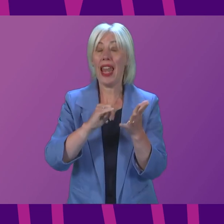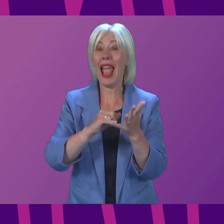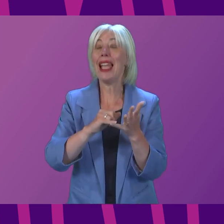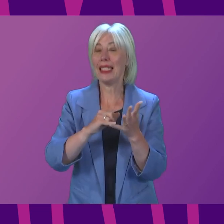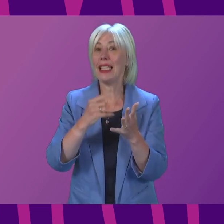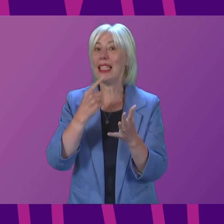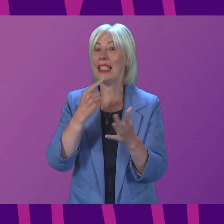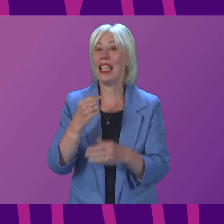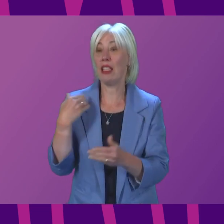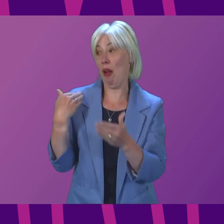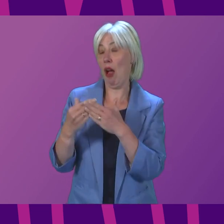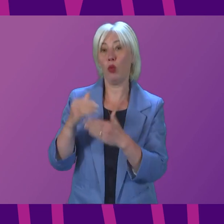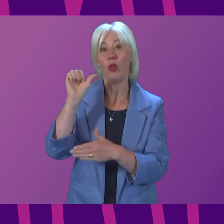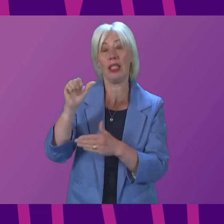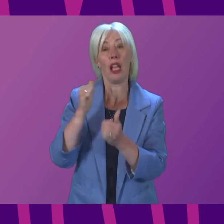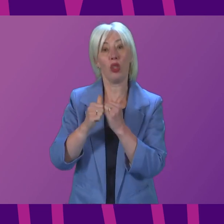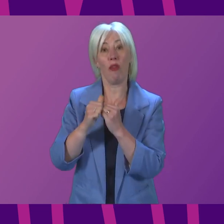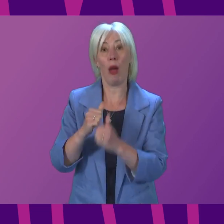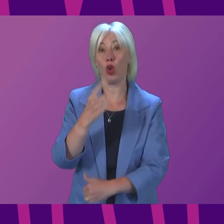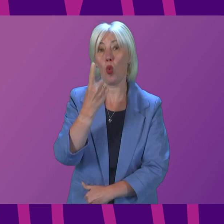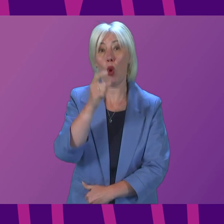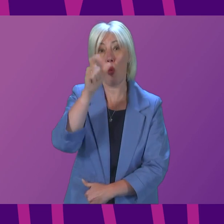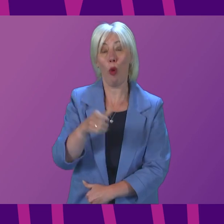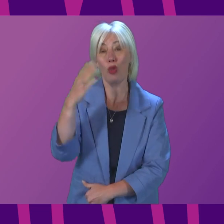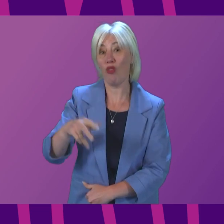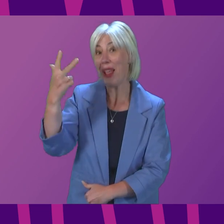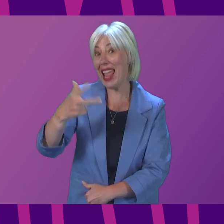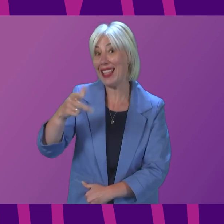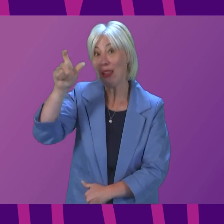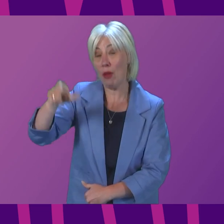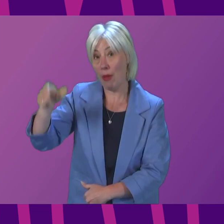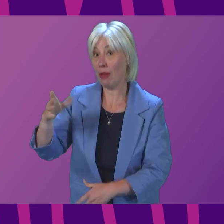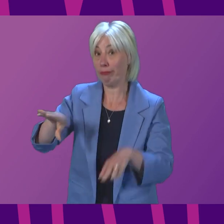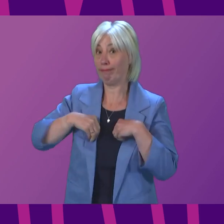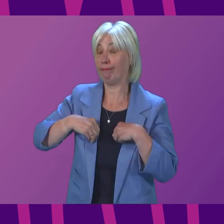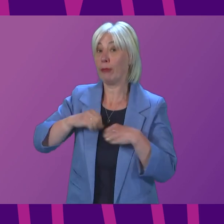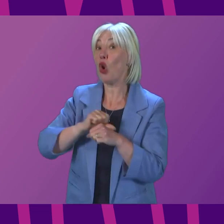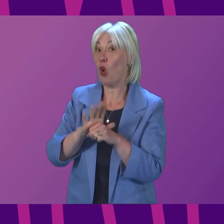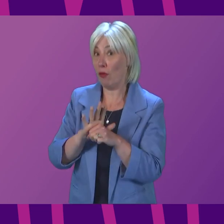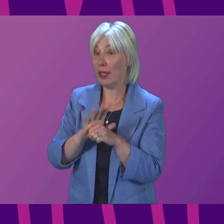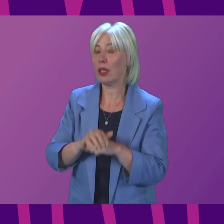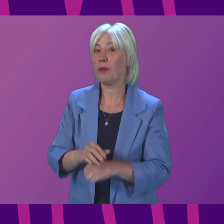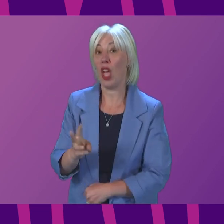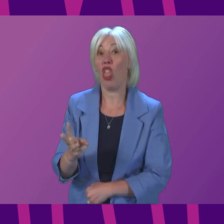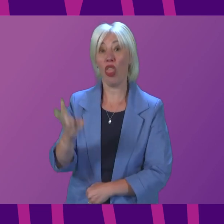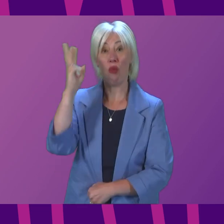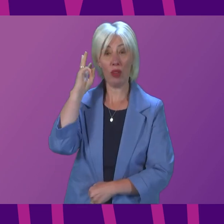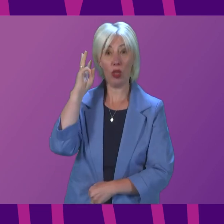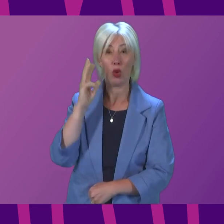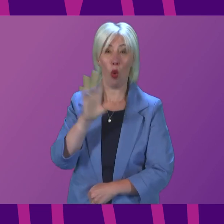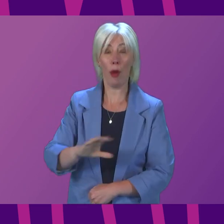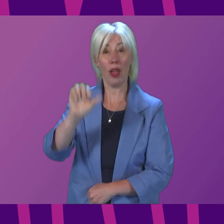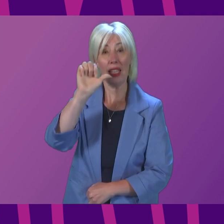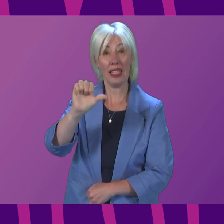that in the week to 6 March, one in 18 people in Scotland had COVID. Three weeks ago, an average of 6